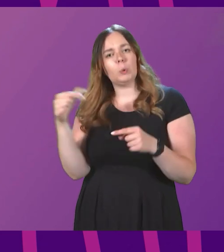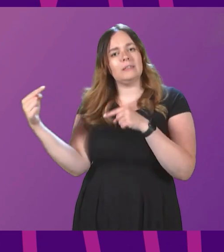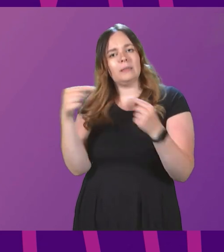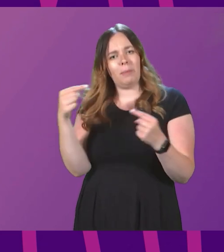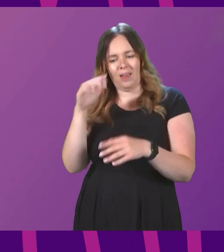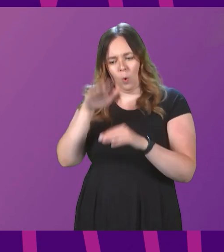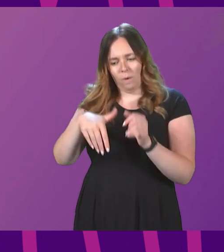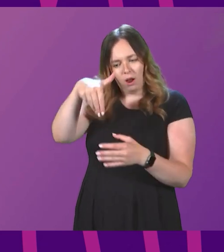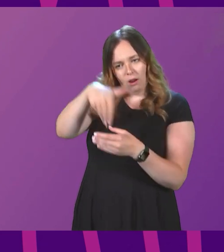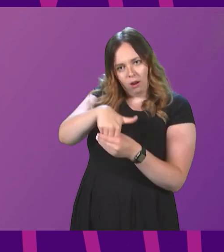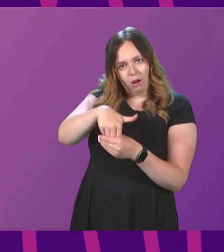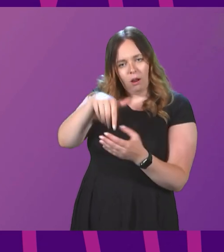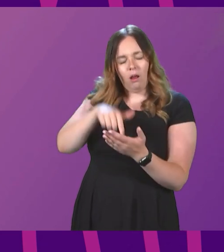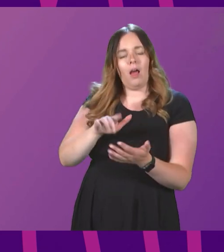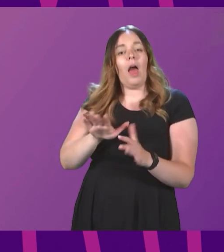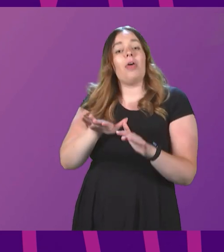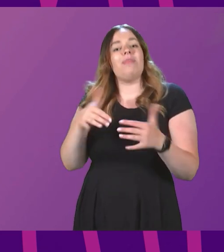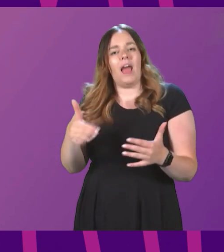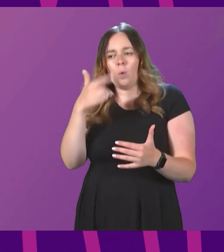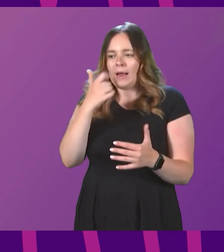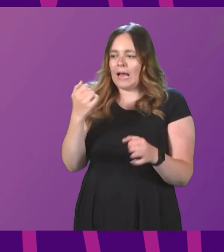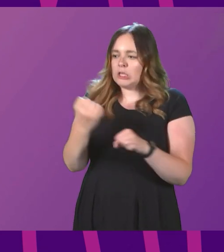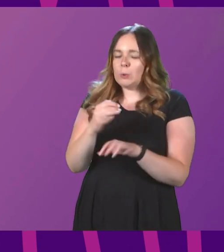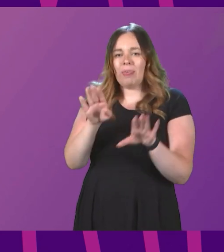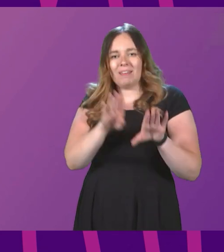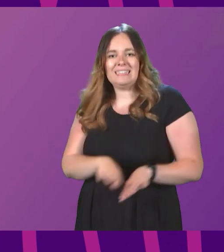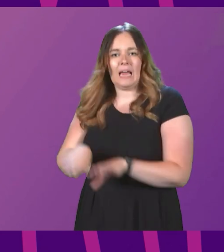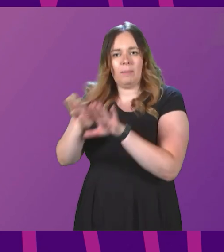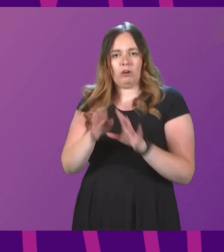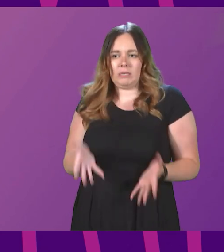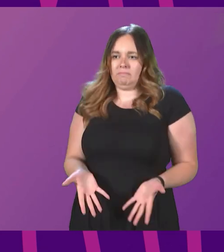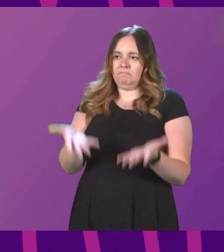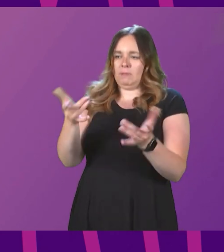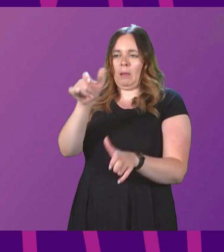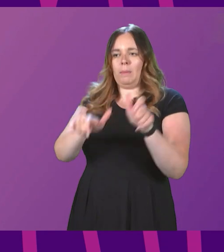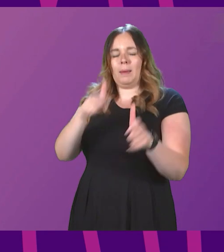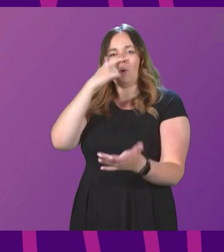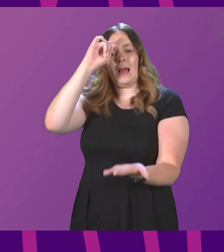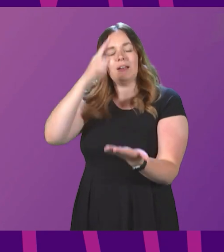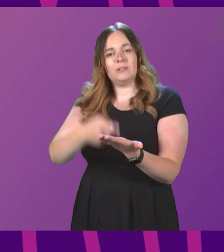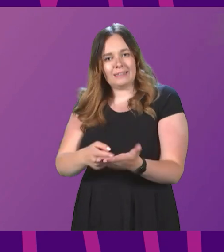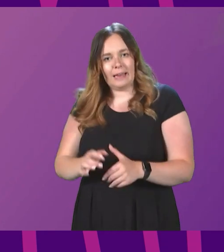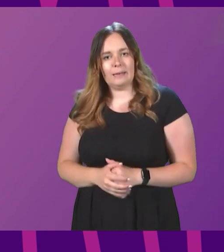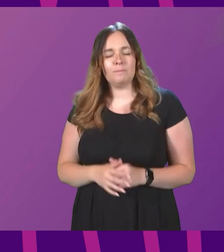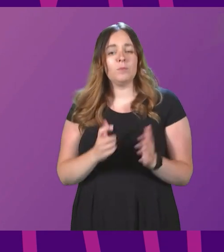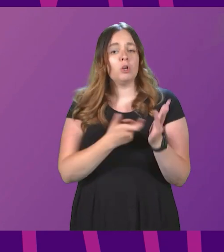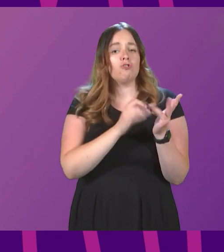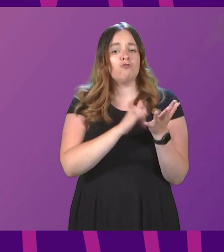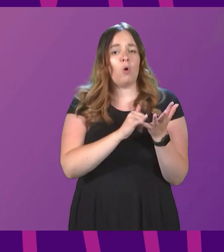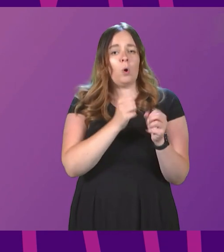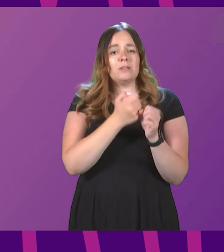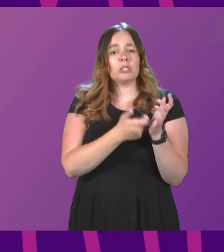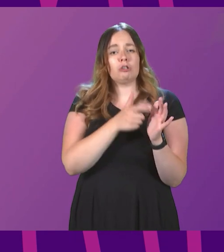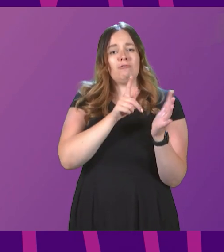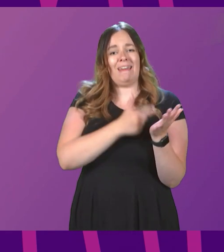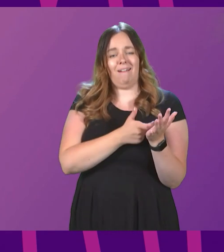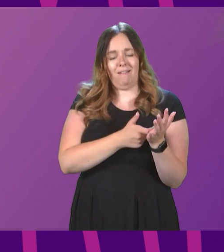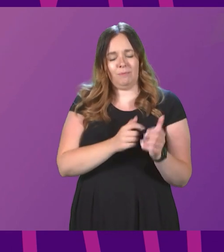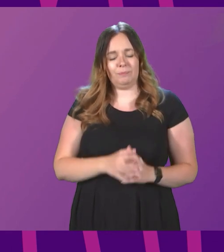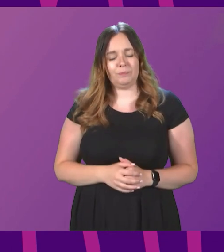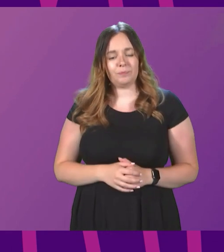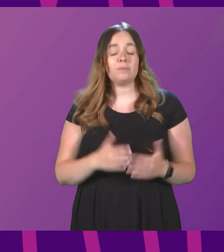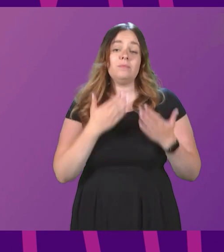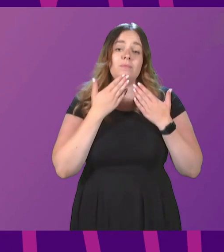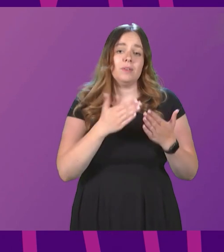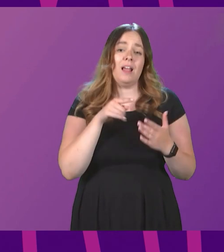substance and then let's do the democratic thing. Let the people decide. Ross Greer to be followed by Michelle Thompson. Thank you.